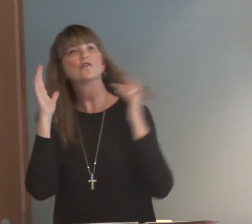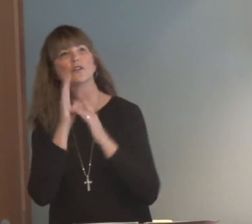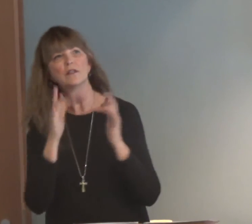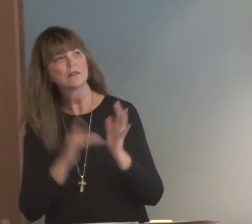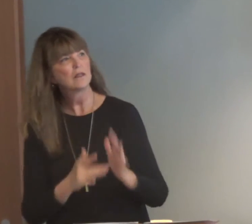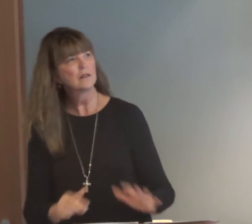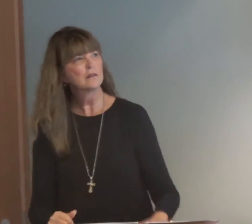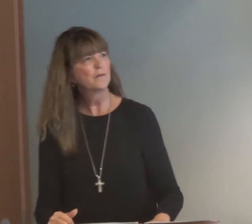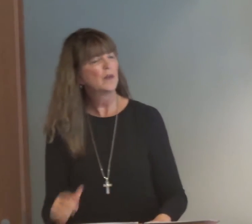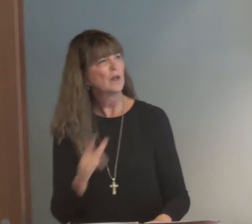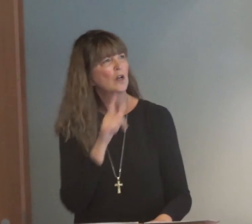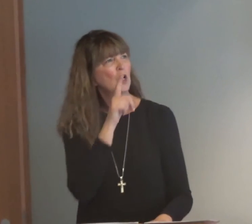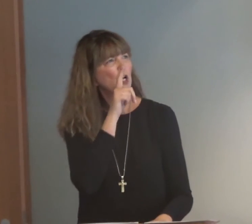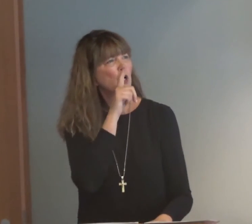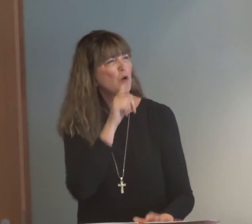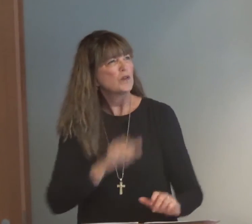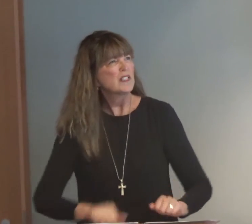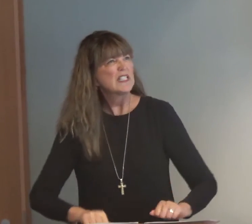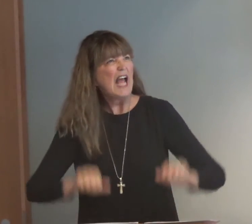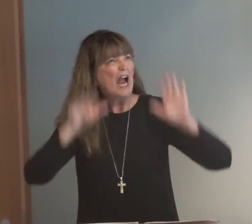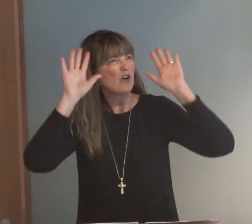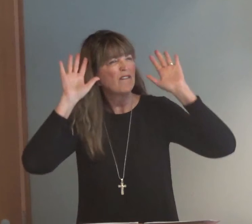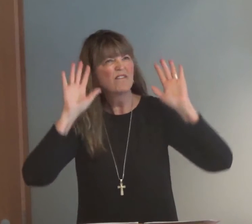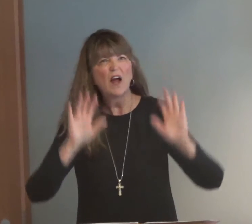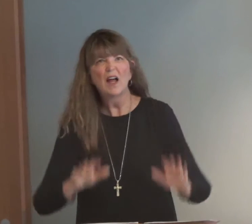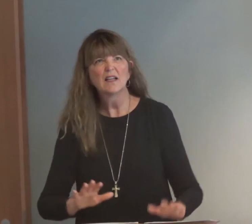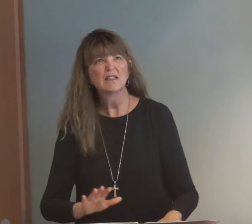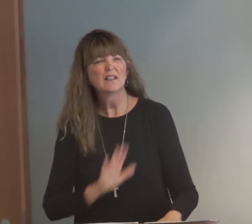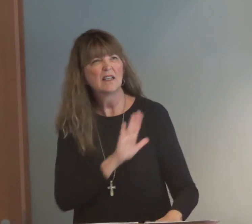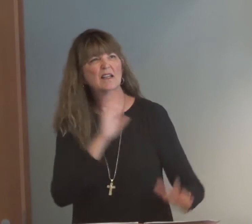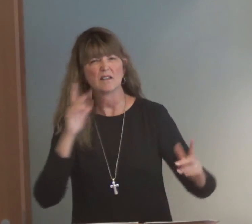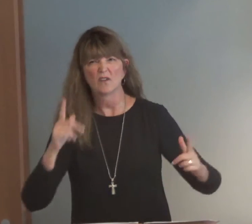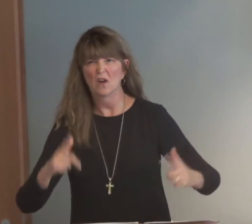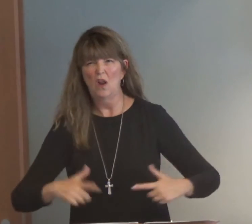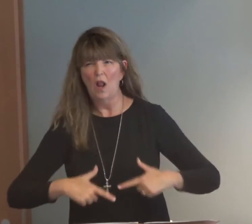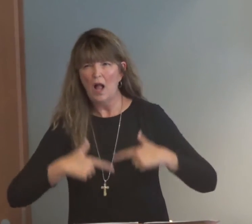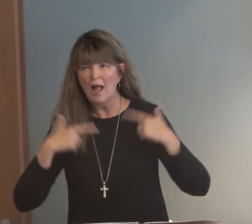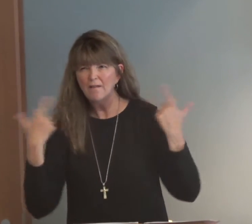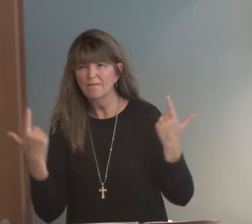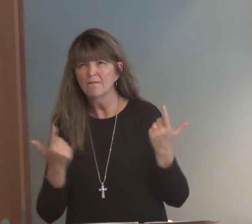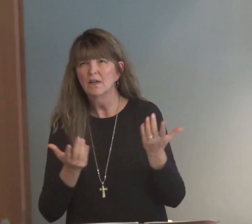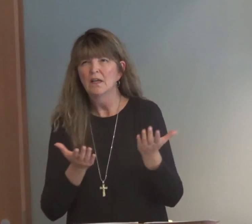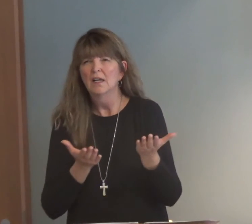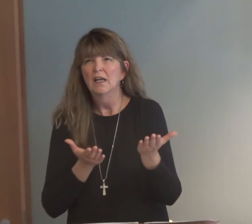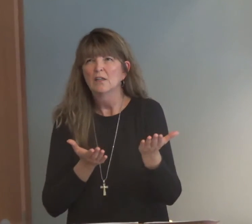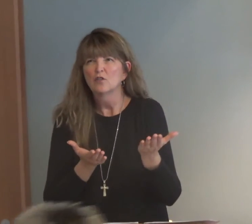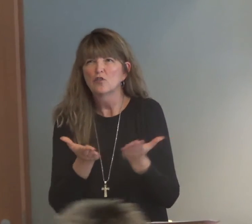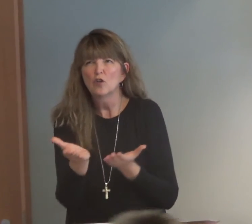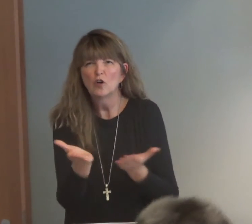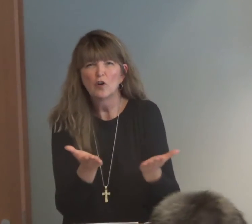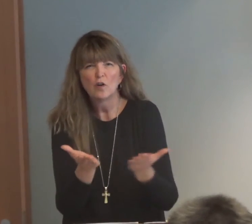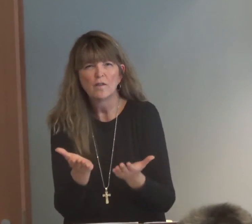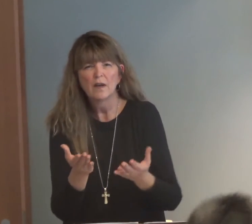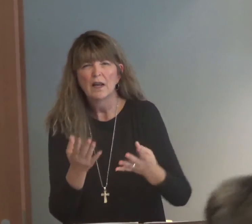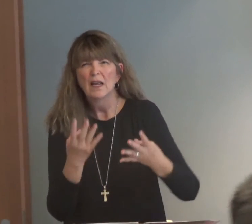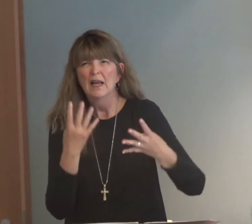who was a martyr for Jesus, who sacrificed his life to serve,